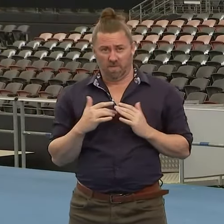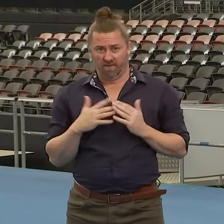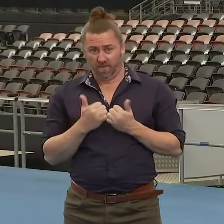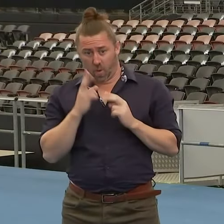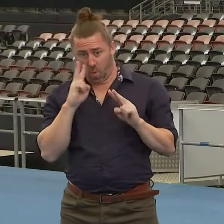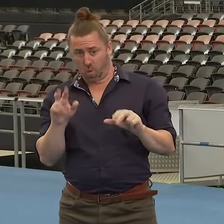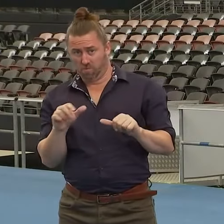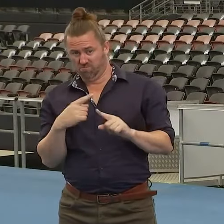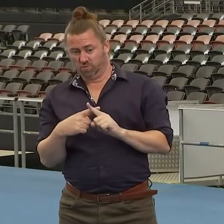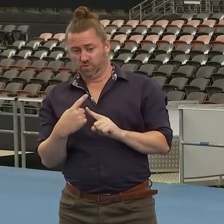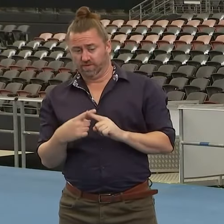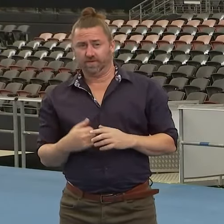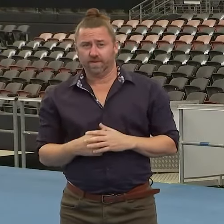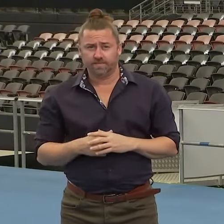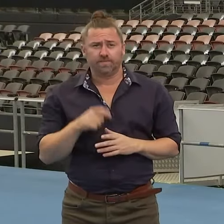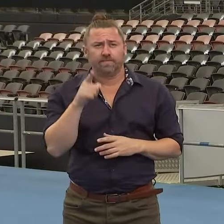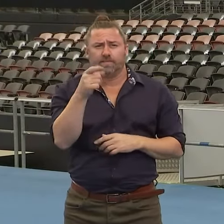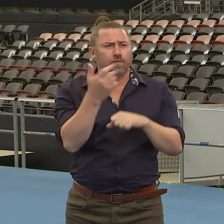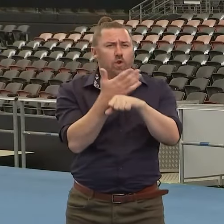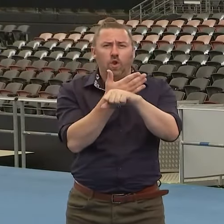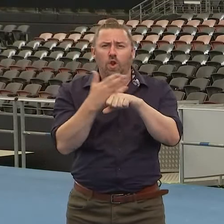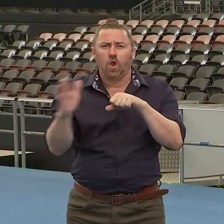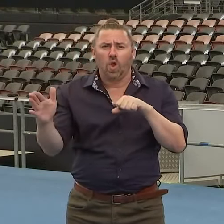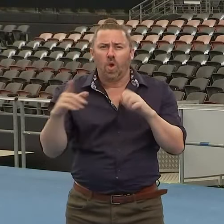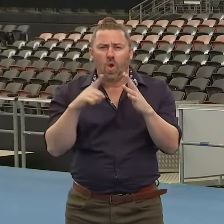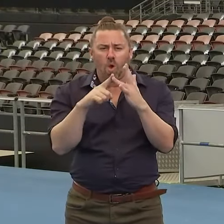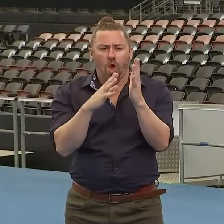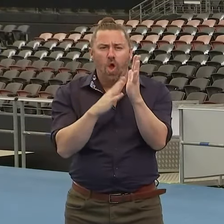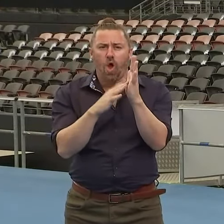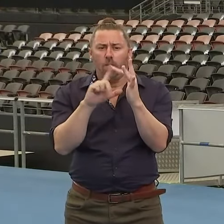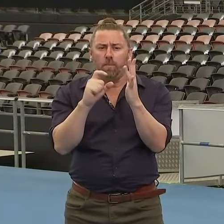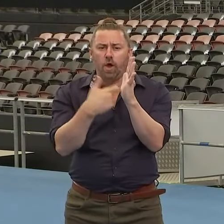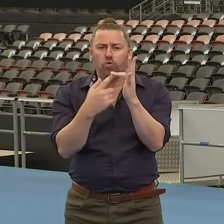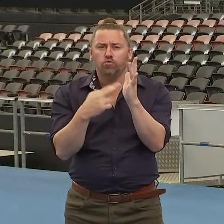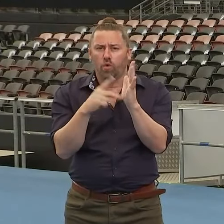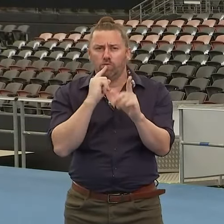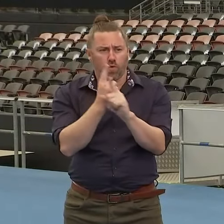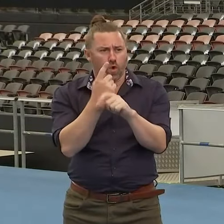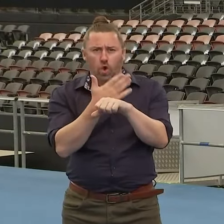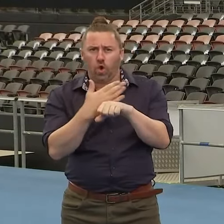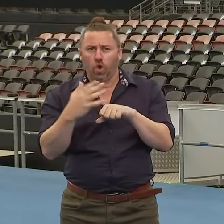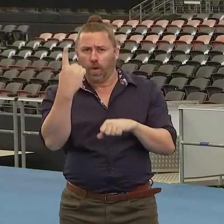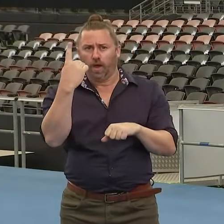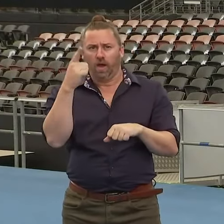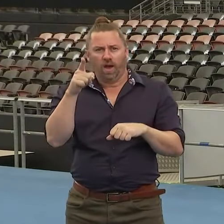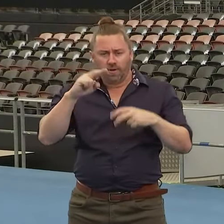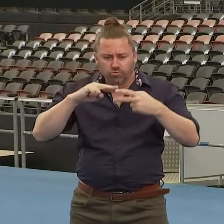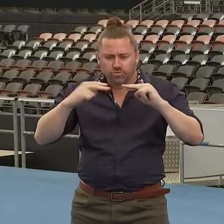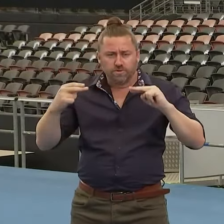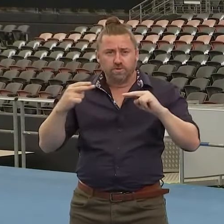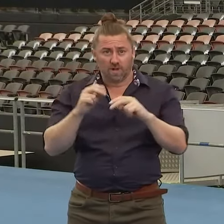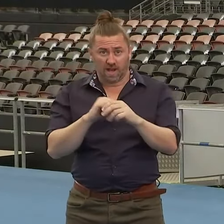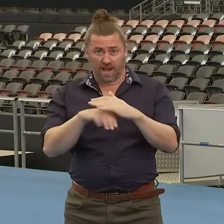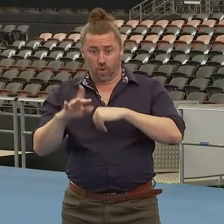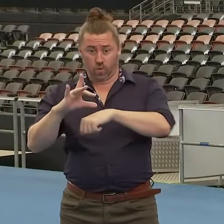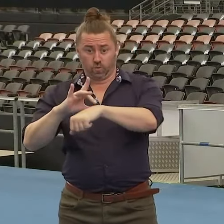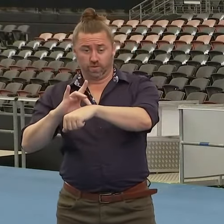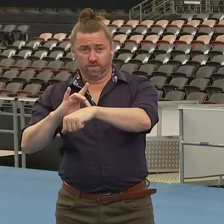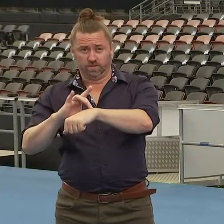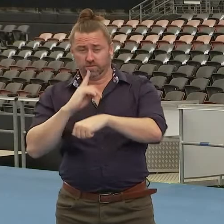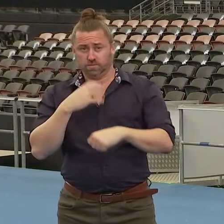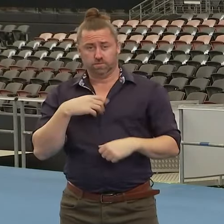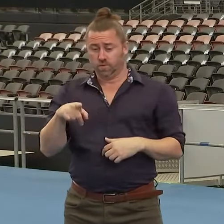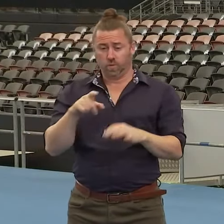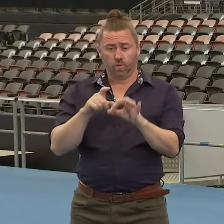have a case of that new Omicron variant that has been detected in one of our hospitals. in fact, Queensland was one of the first